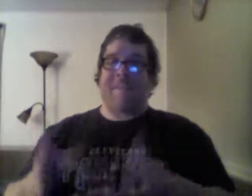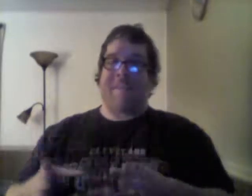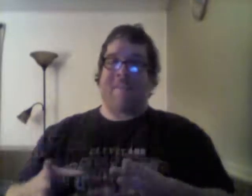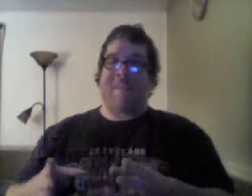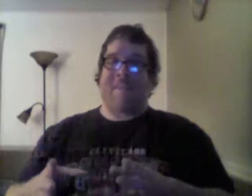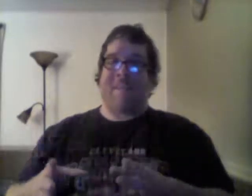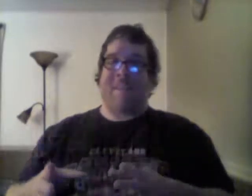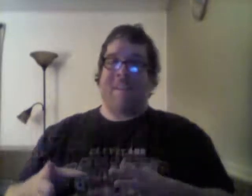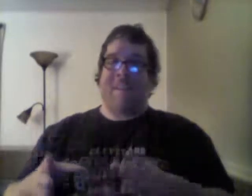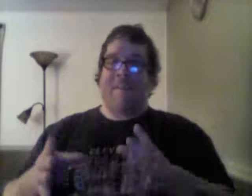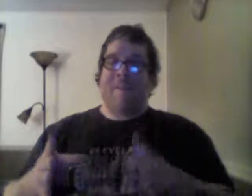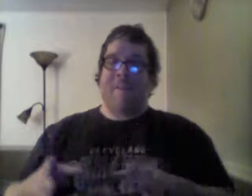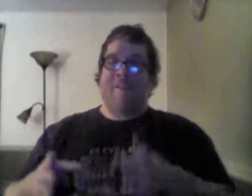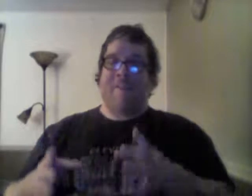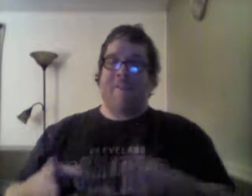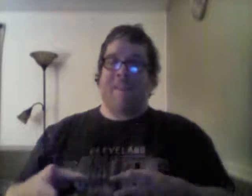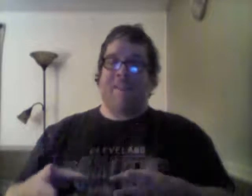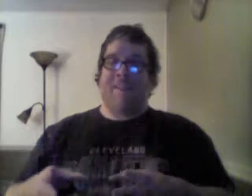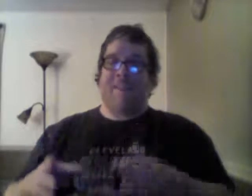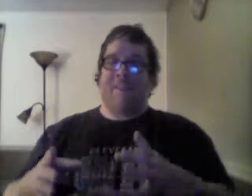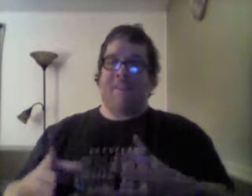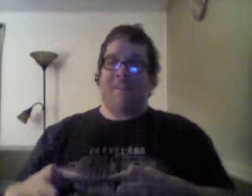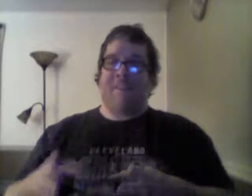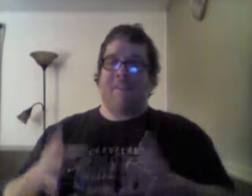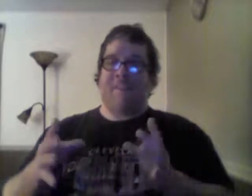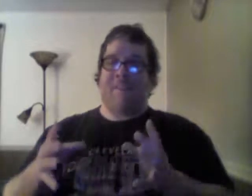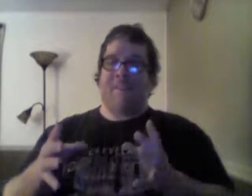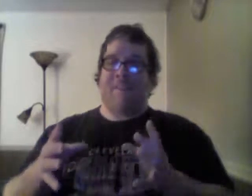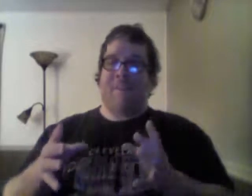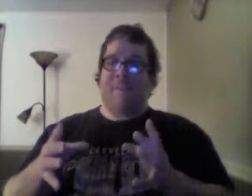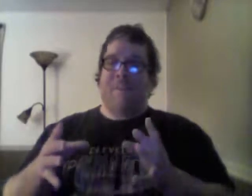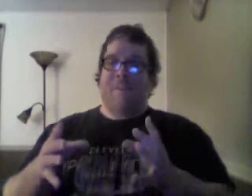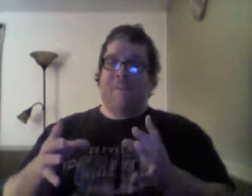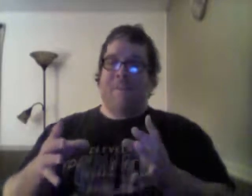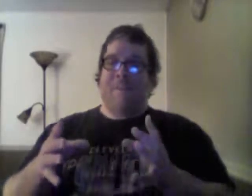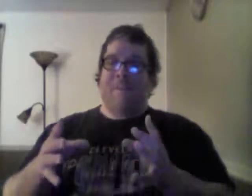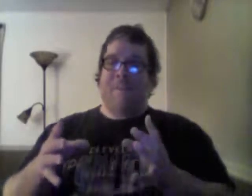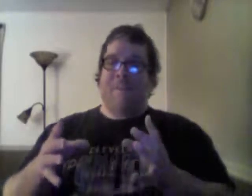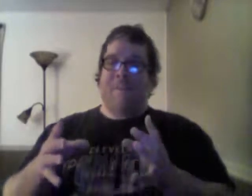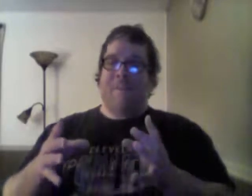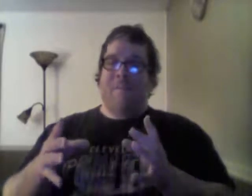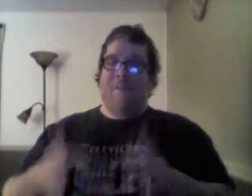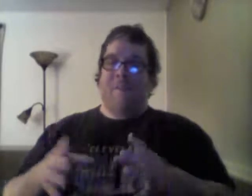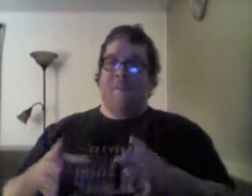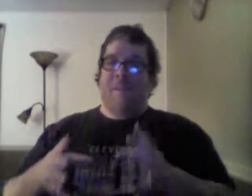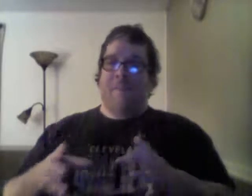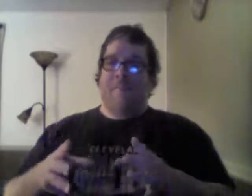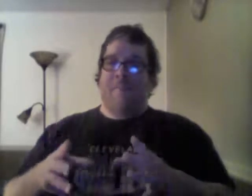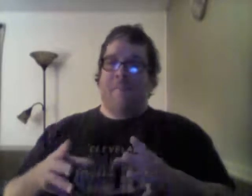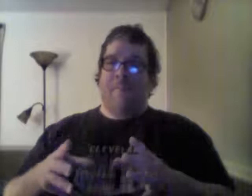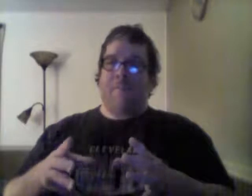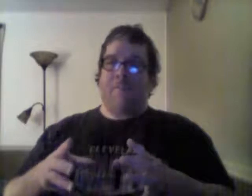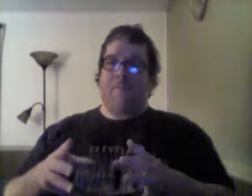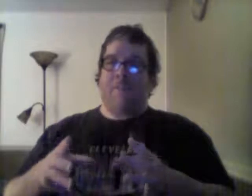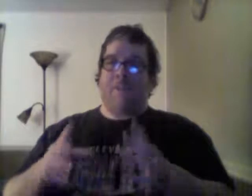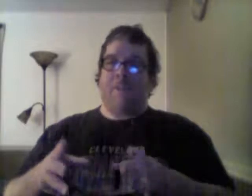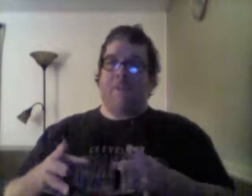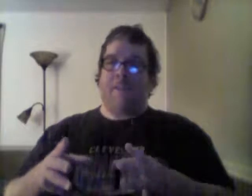cemetery. Where they tell them this legend of a girl who wanted to become a part of her sorority just like